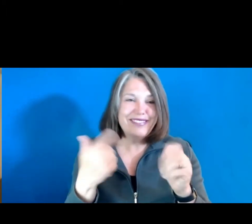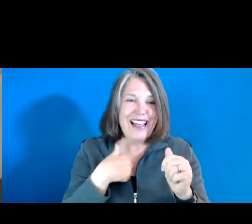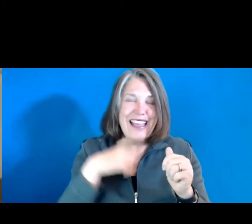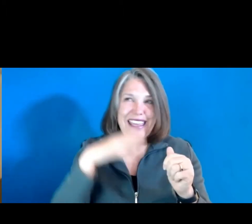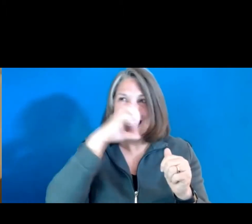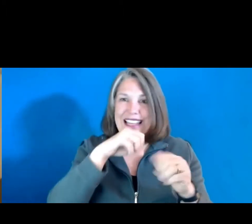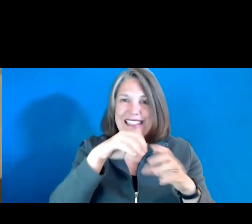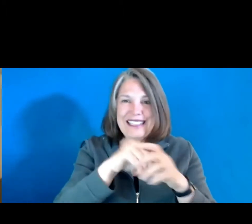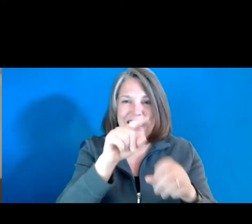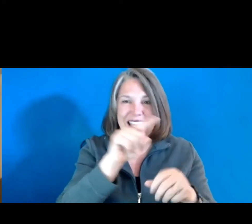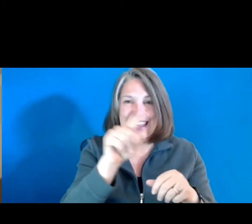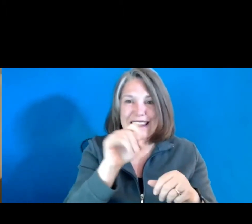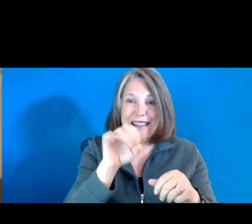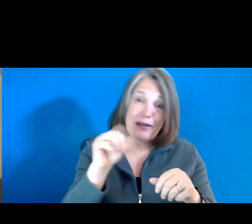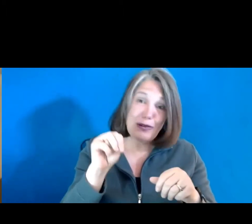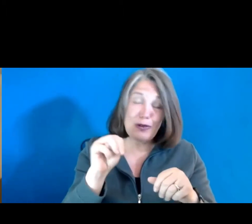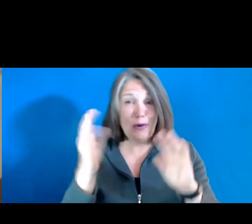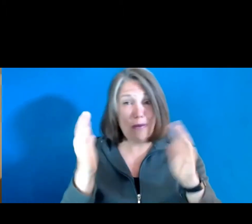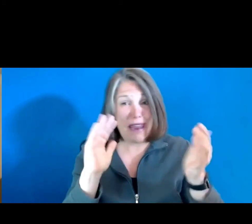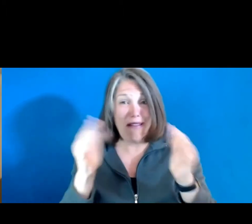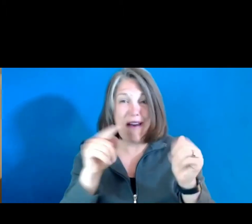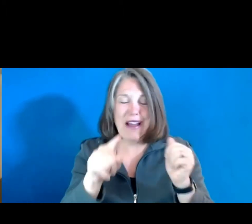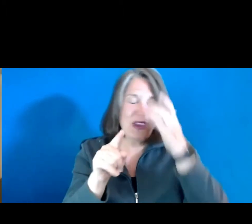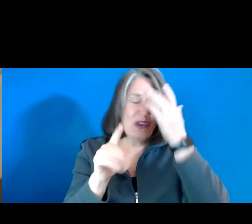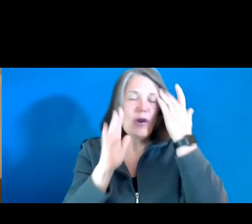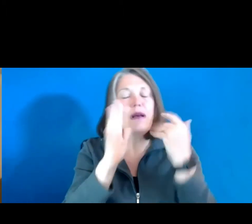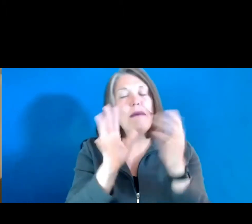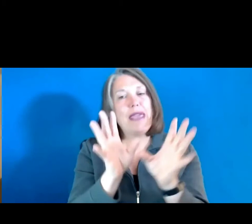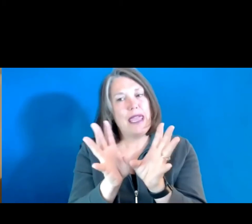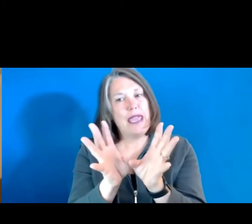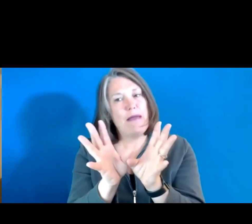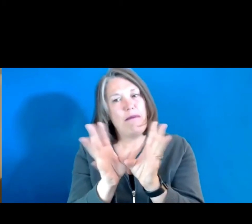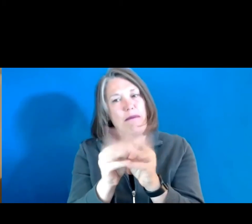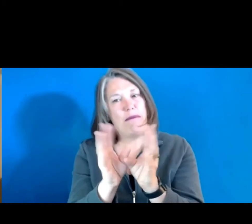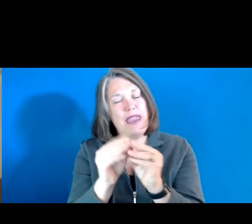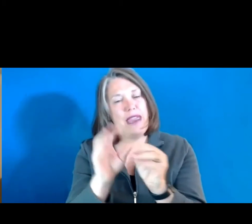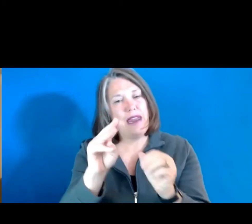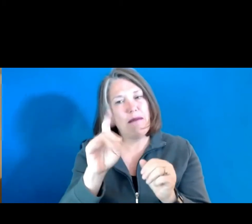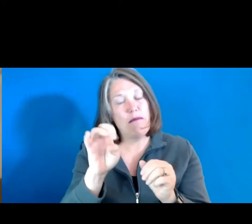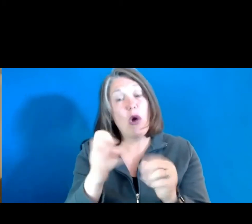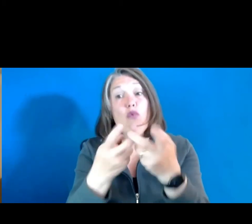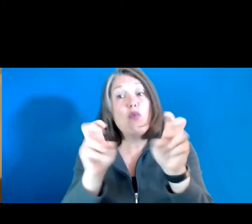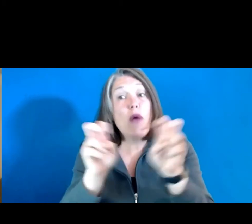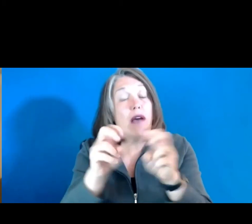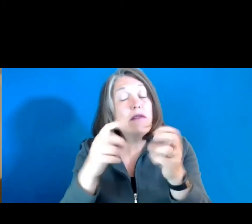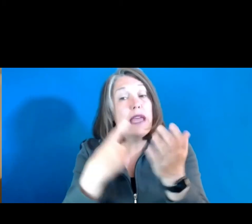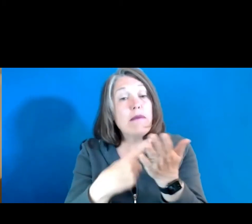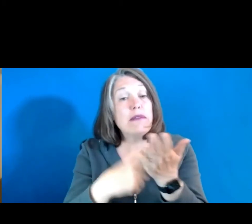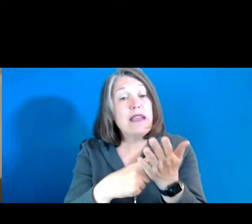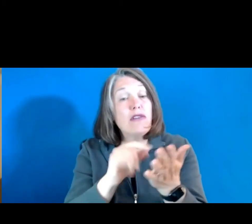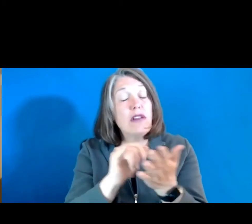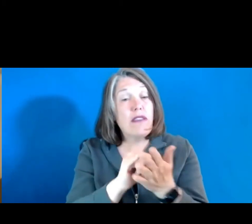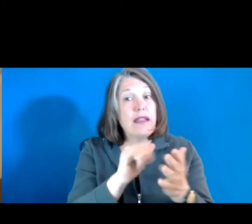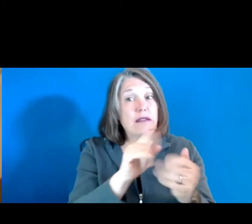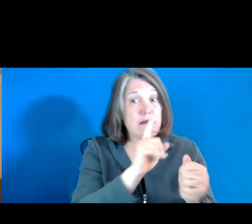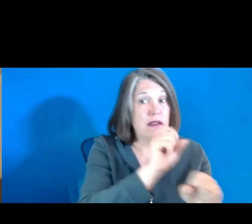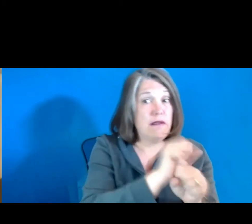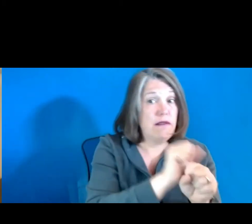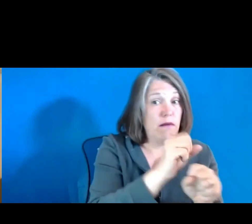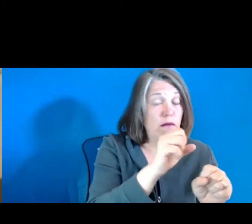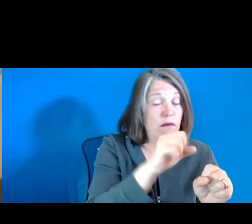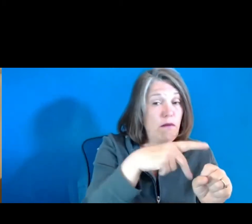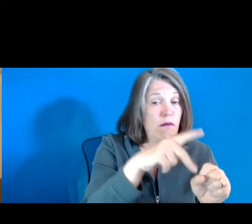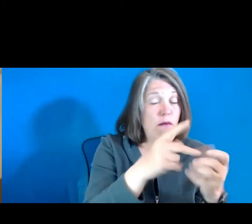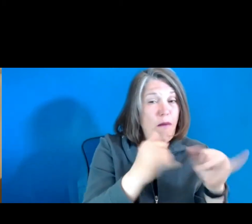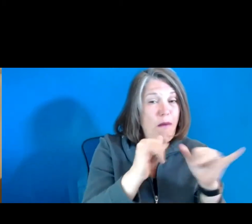Zoom analog, you will essentially be meeting mode. In a round table session that is play space, you are